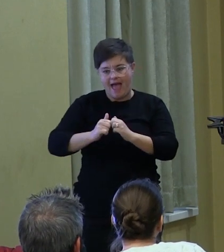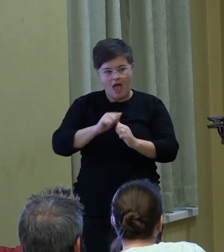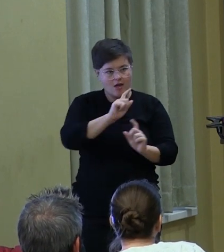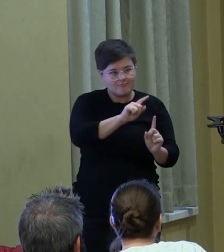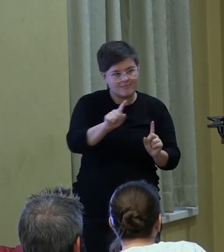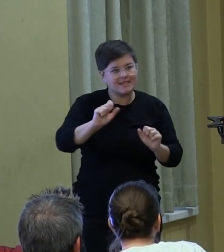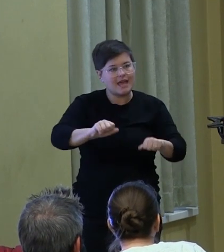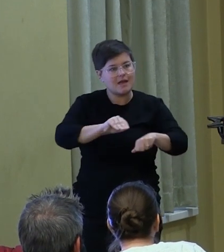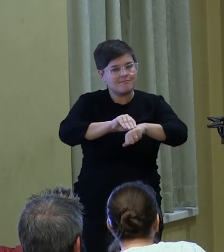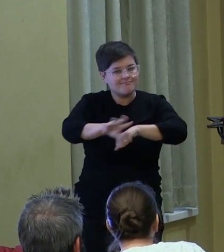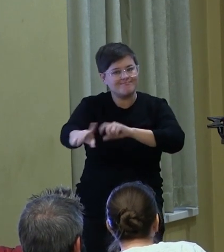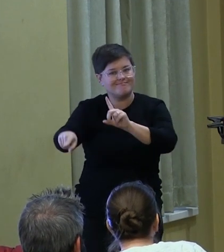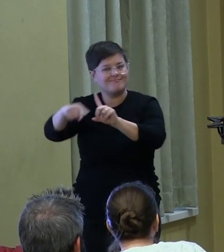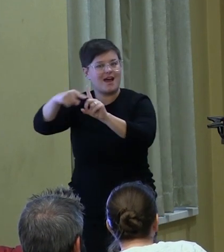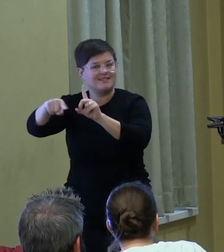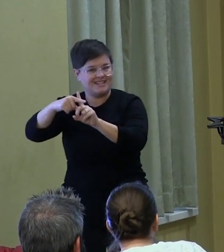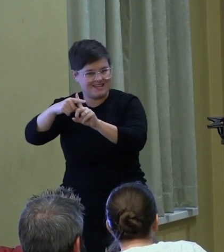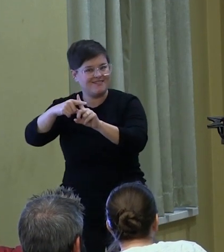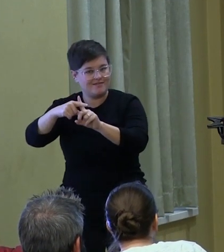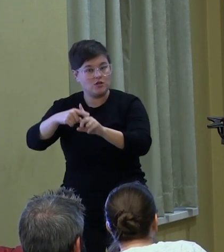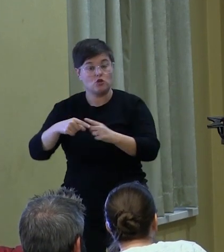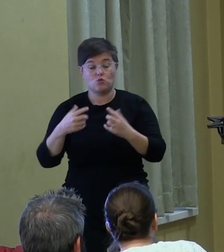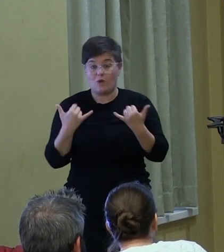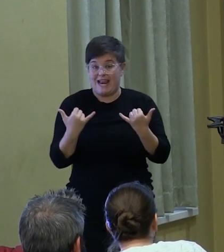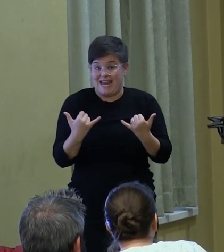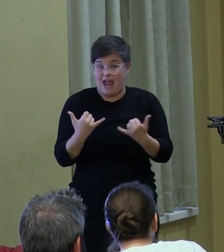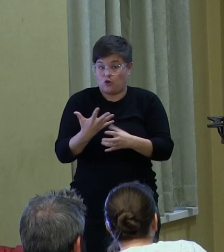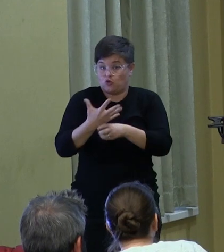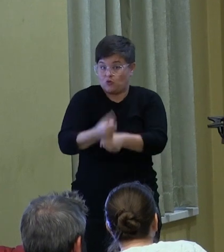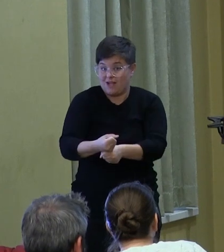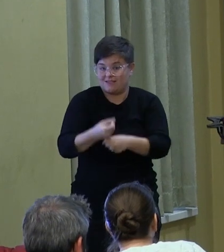world. Trust is struggling right now.